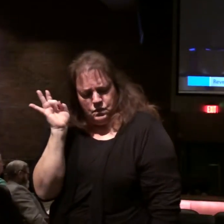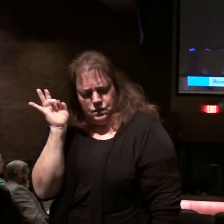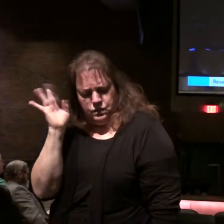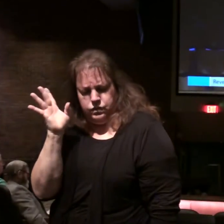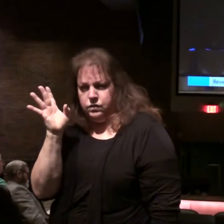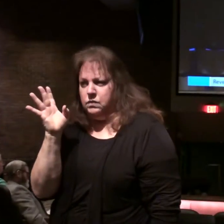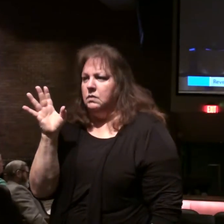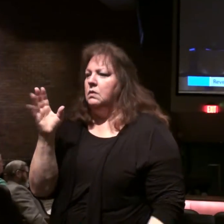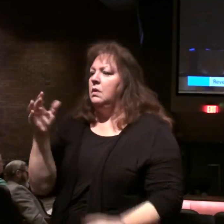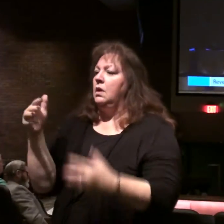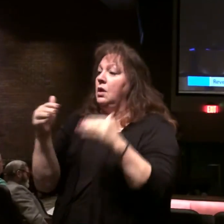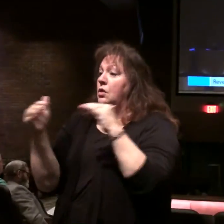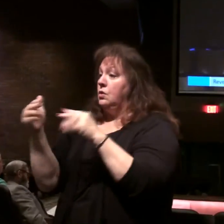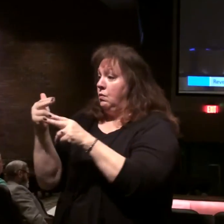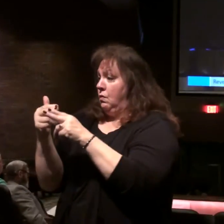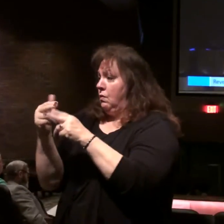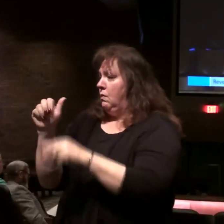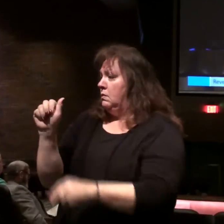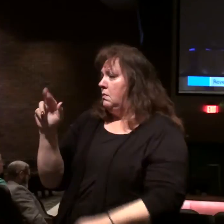Armageddon.